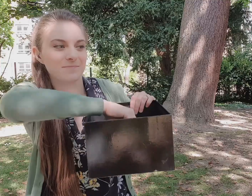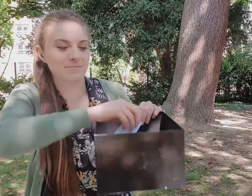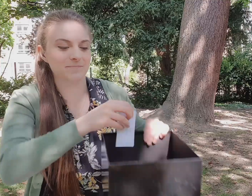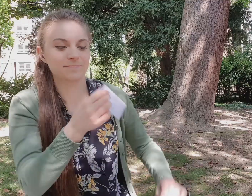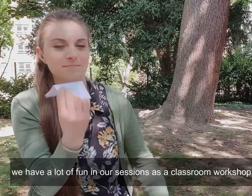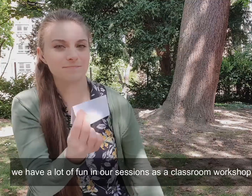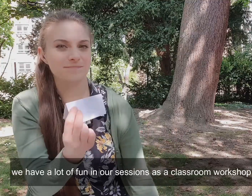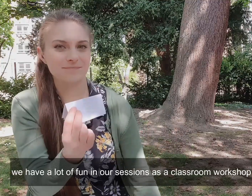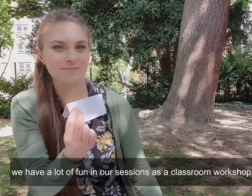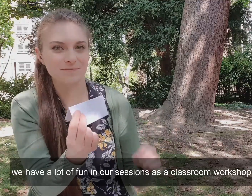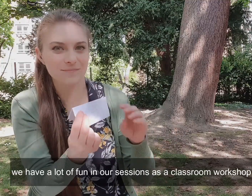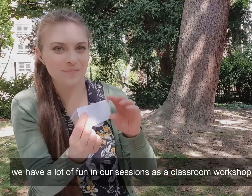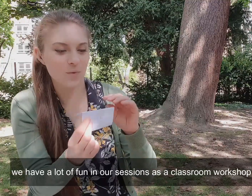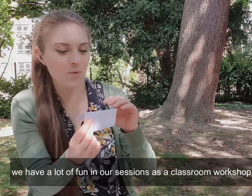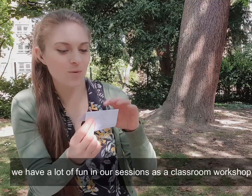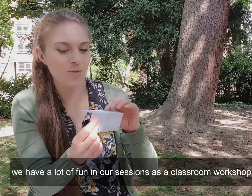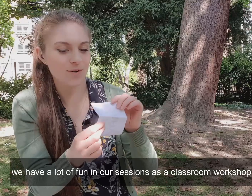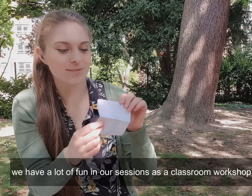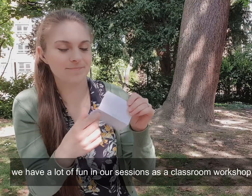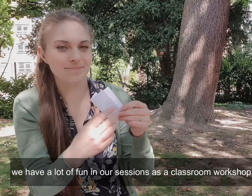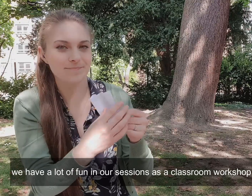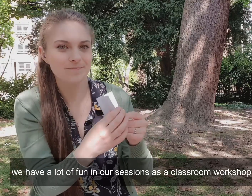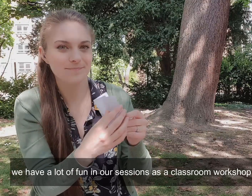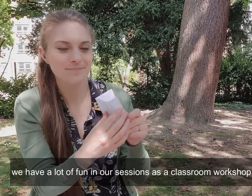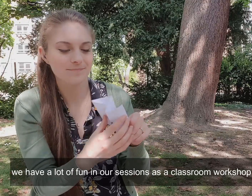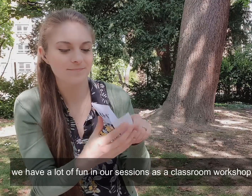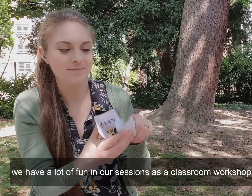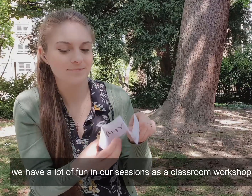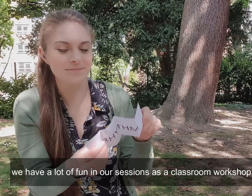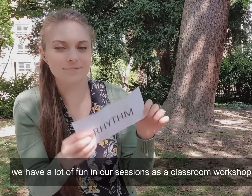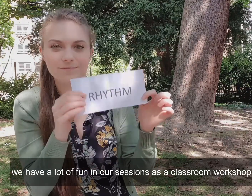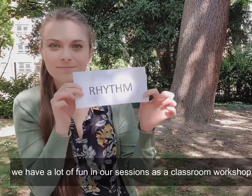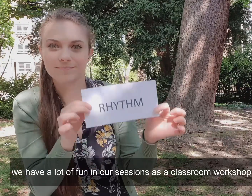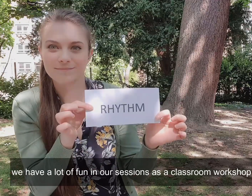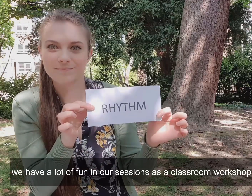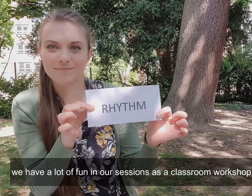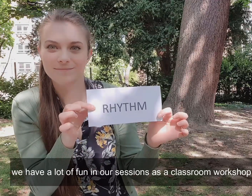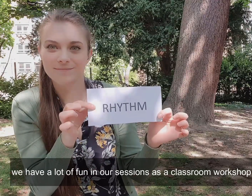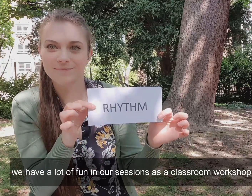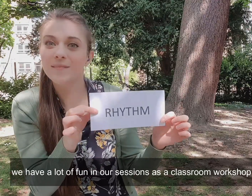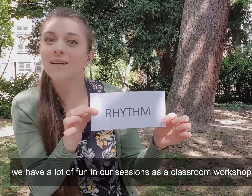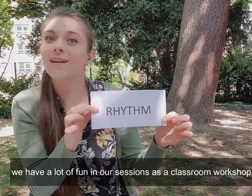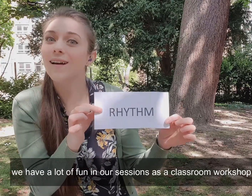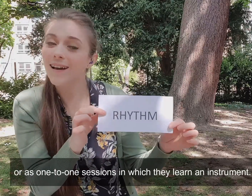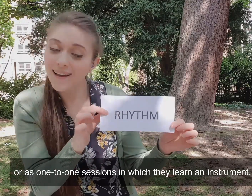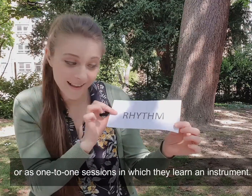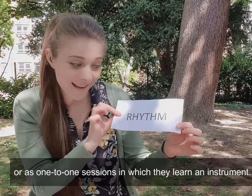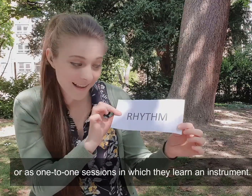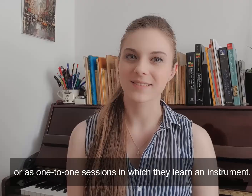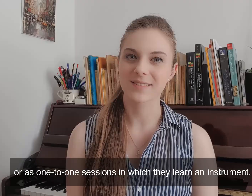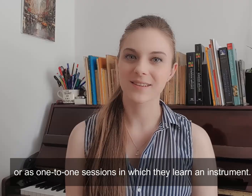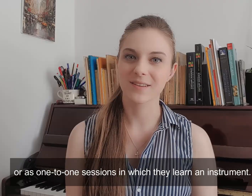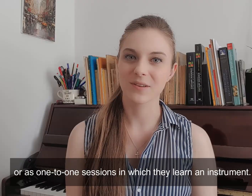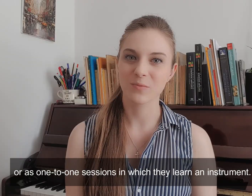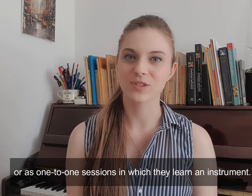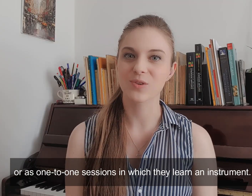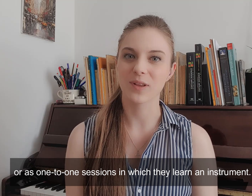We have a lot of fun in our sessions as a classroom workshop or as one-to-one